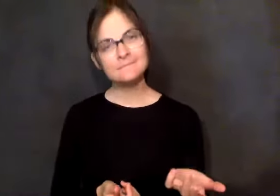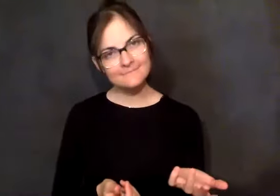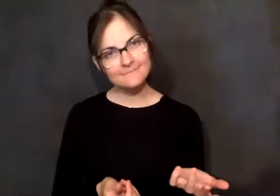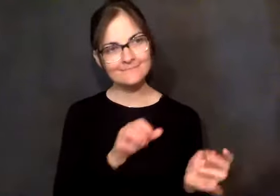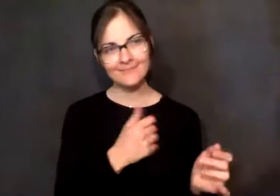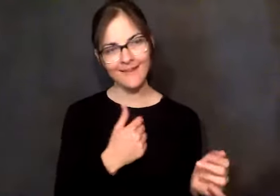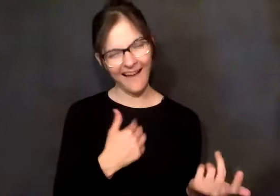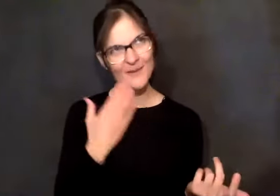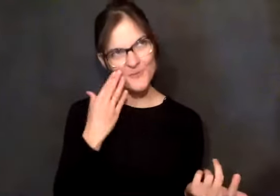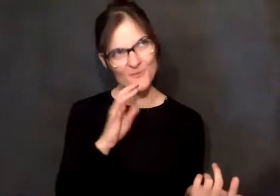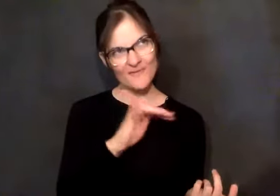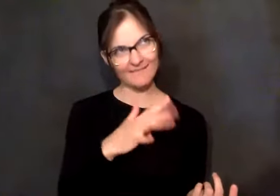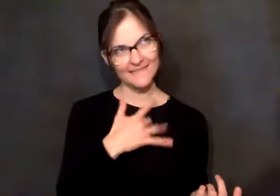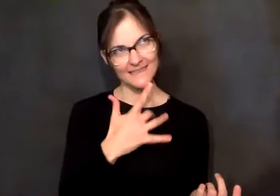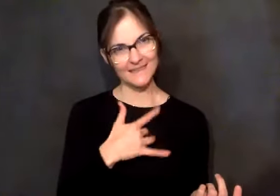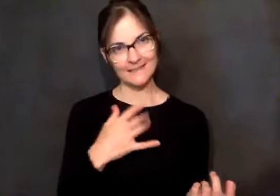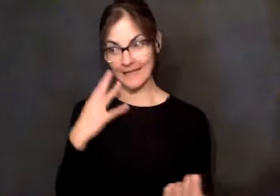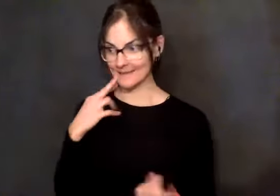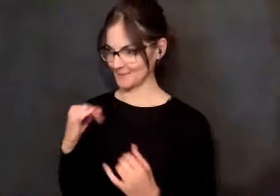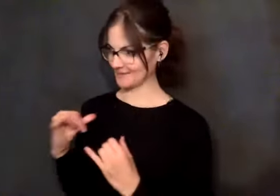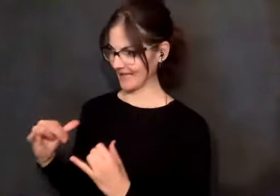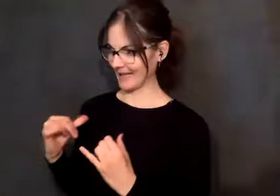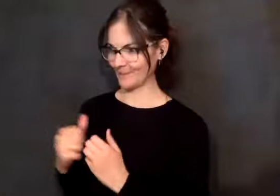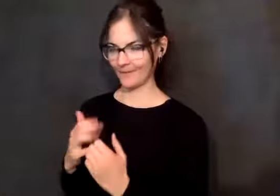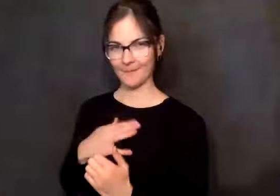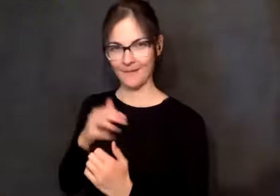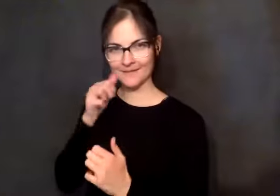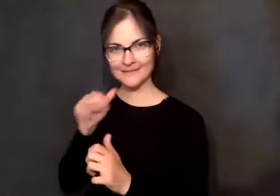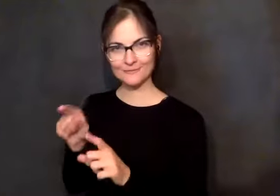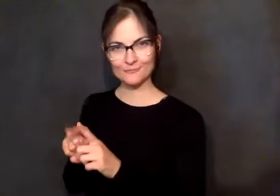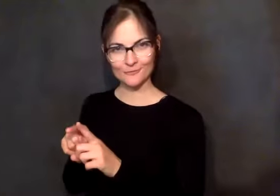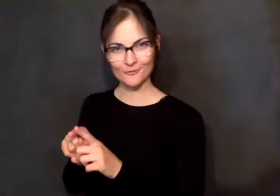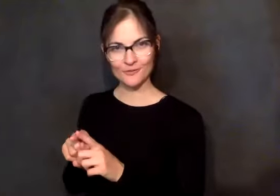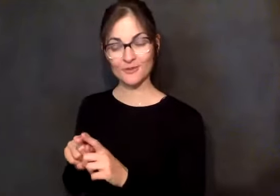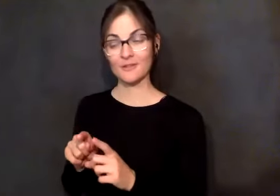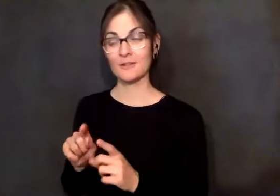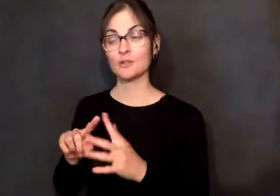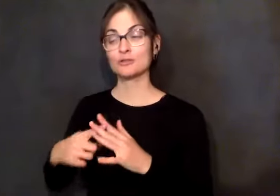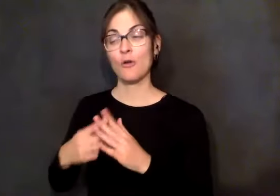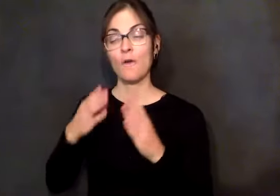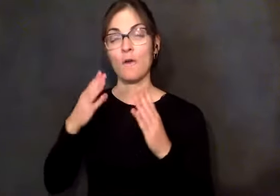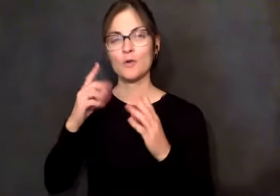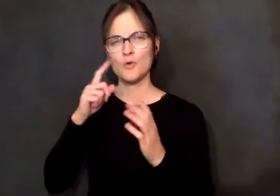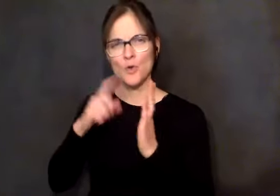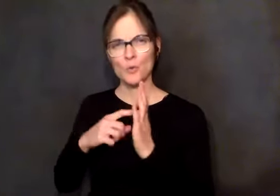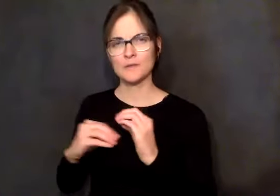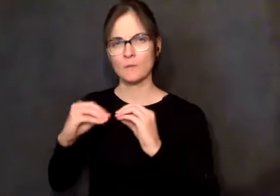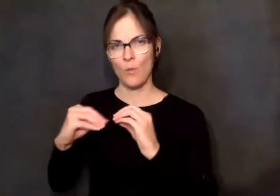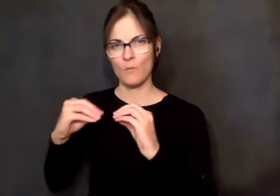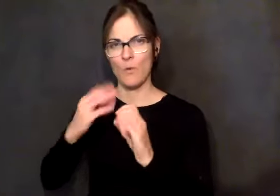what have you, it blocks out all the good things for a while. But I can look back on it today. But we did get to